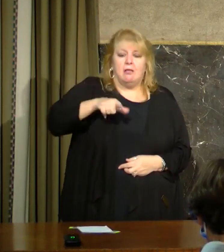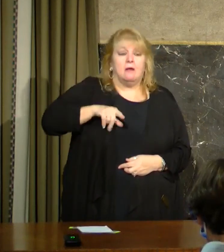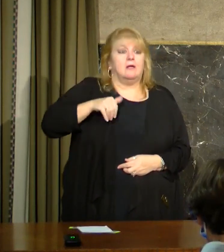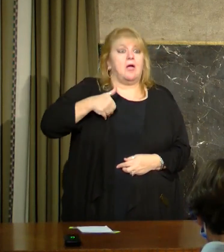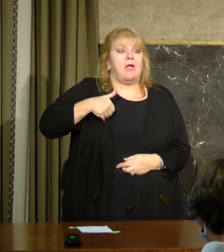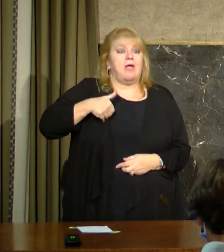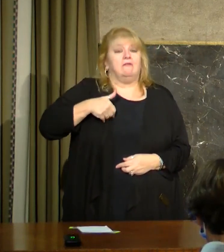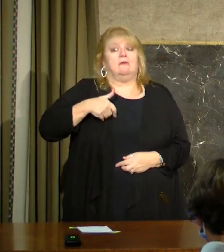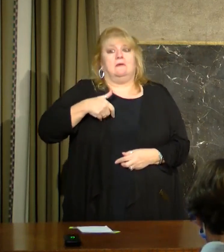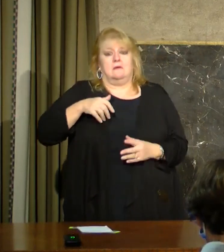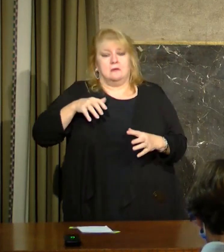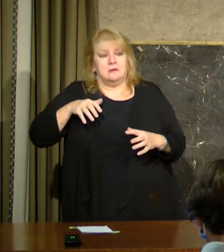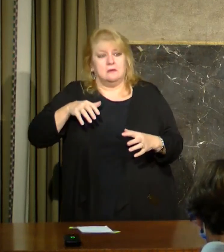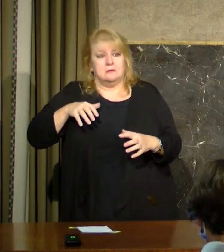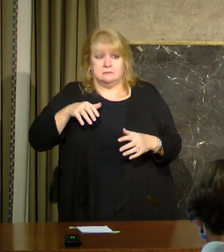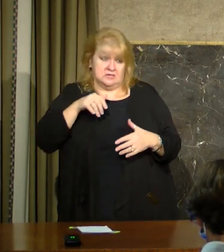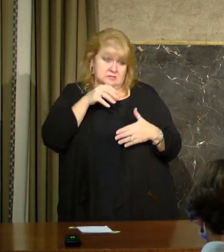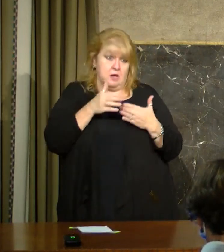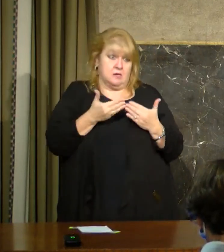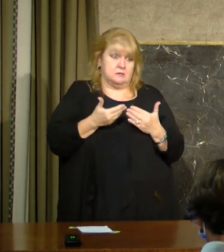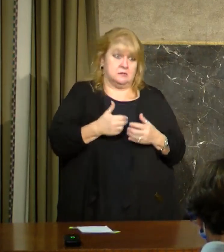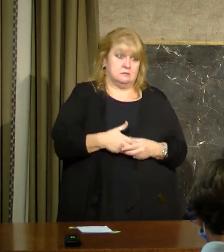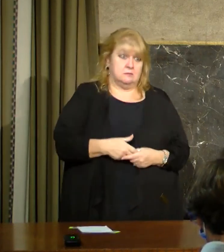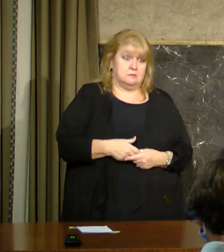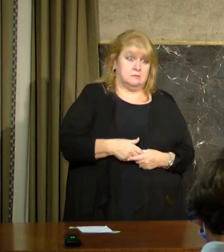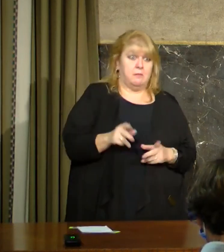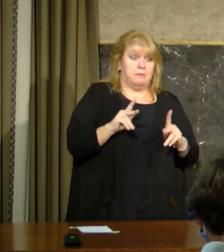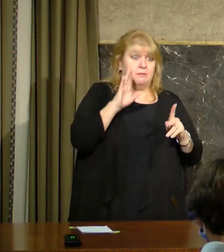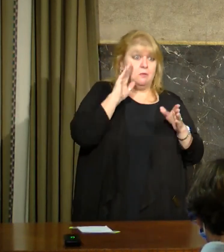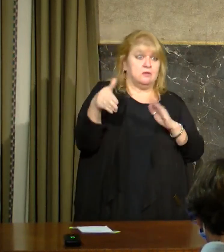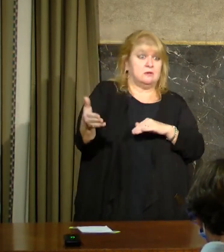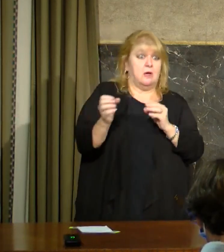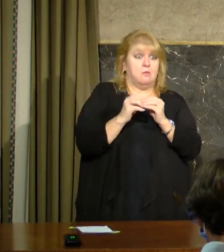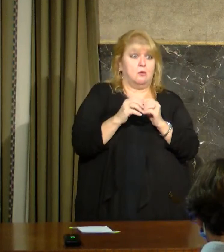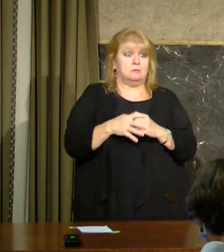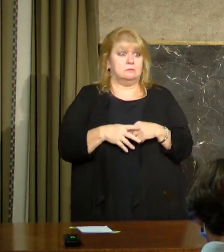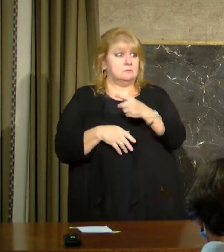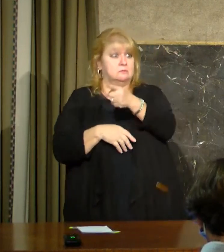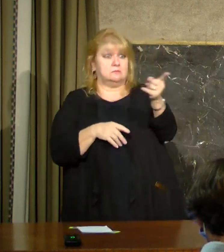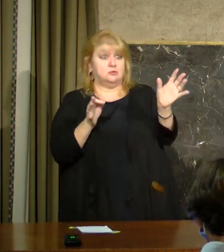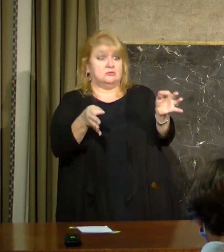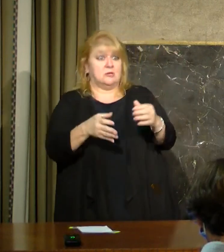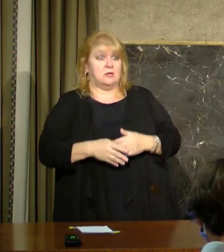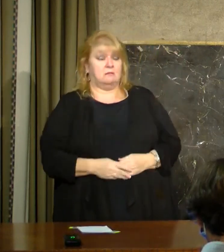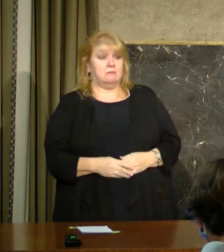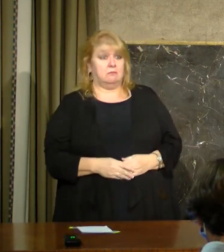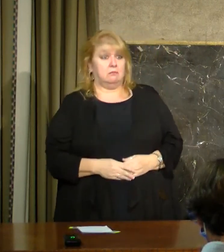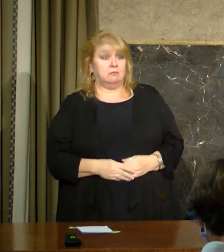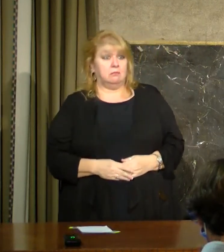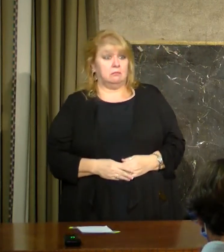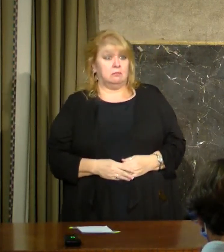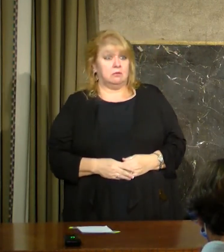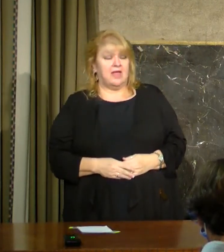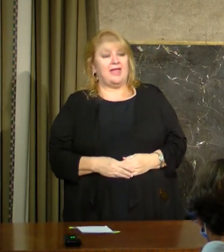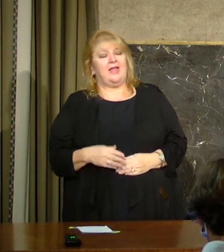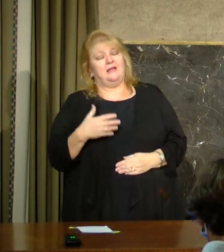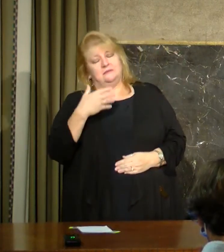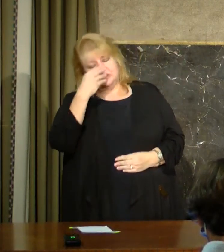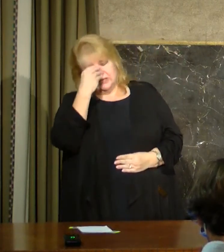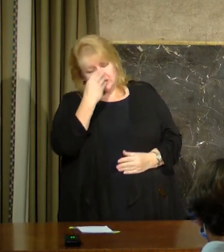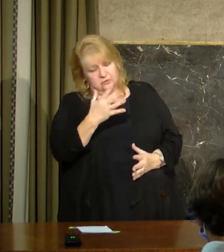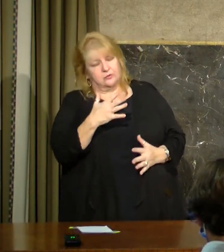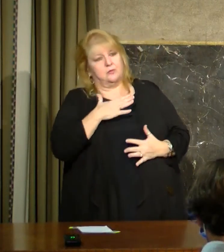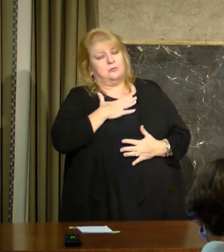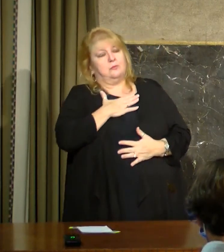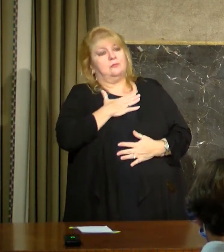tell you I will be considering everything that might make sense between now and next Tuesday. But I'm encouraging the people to do what they can right